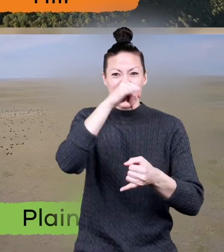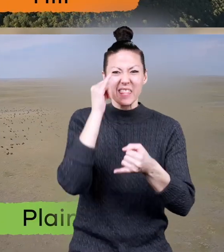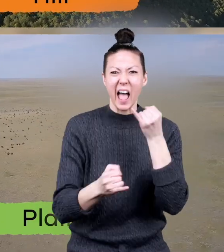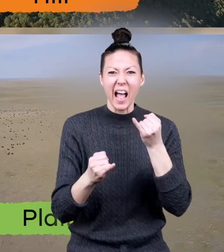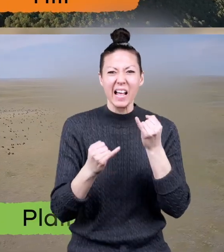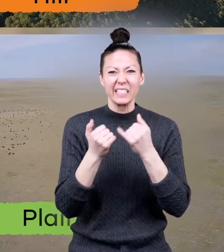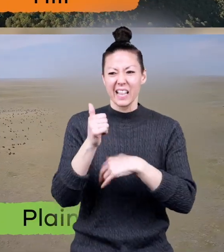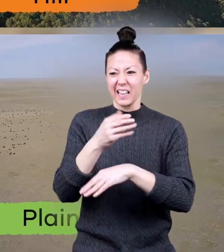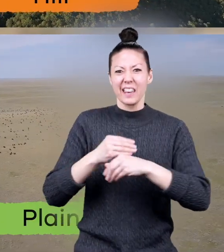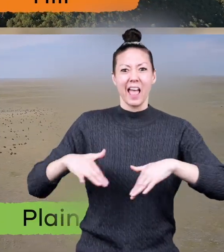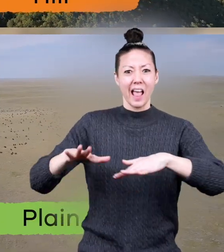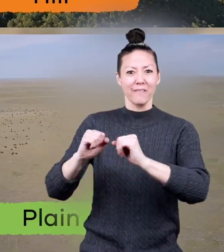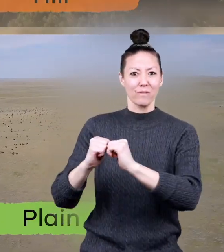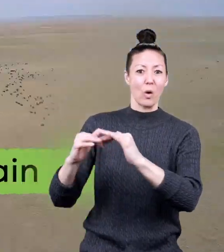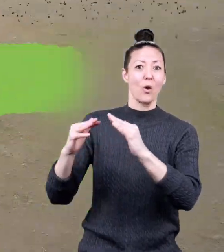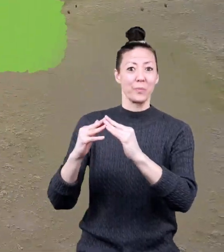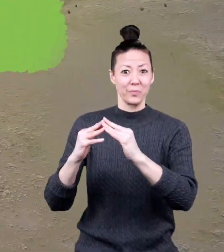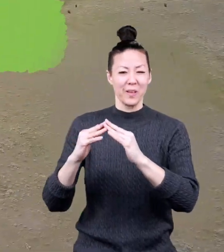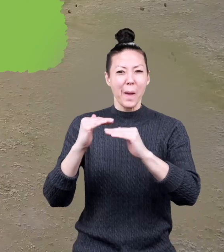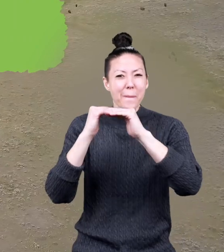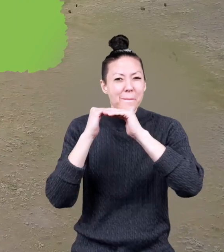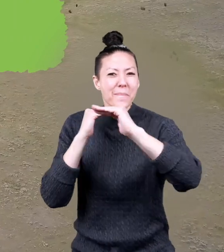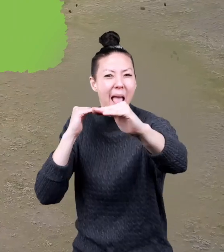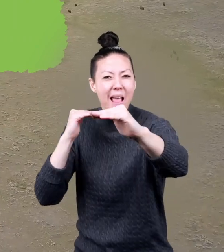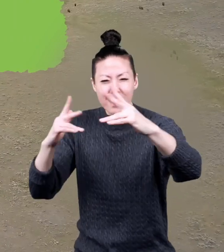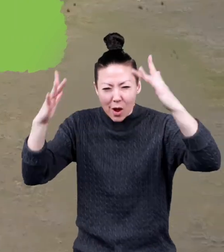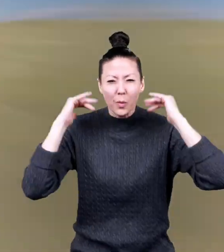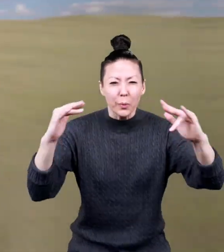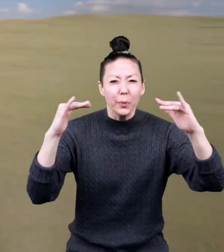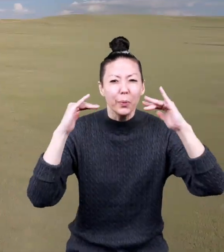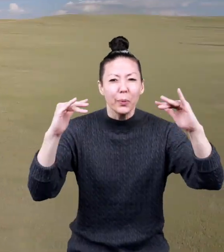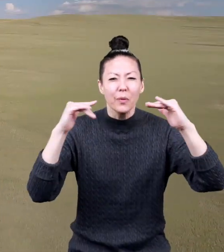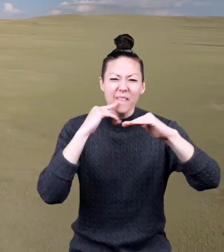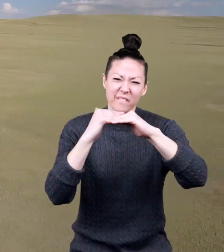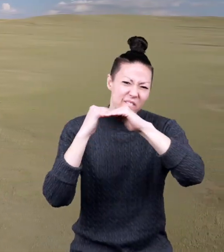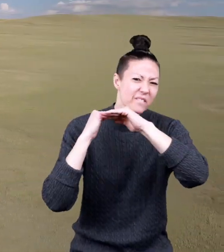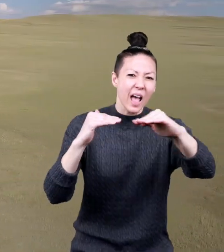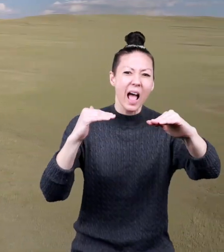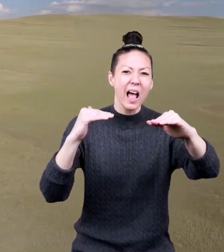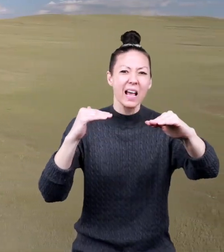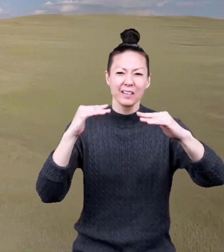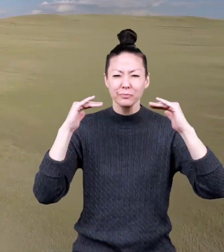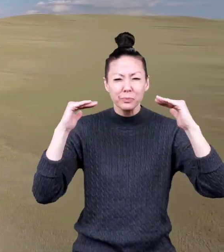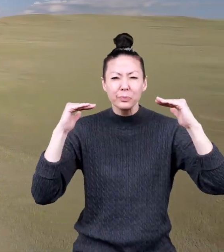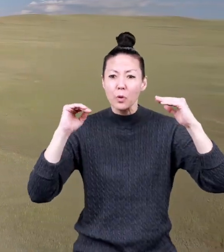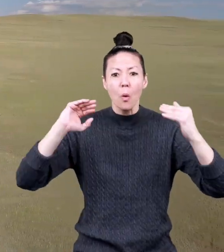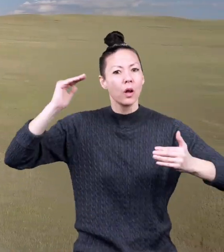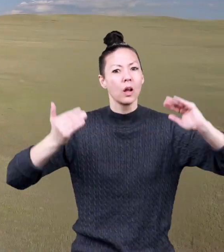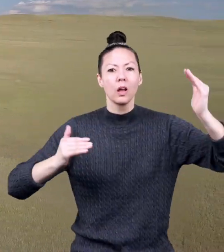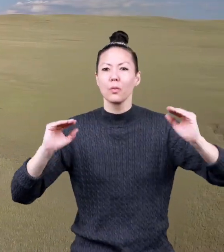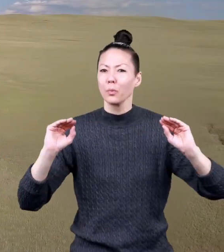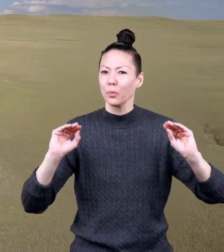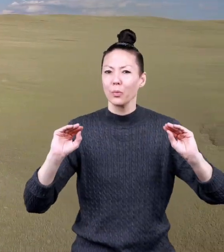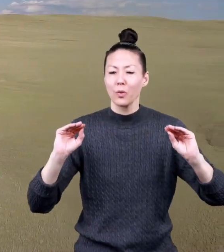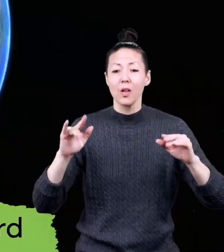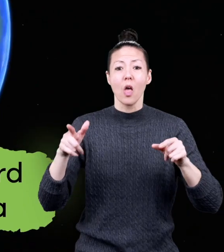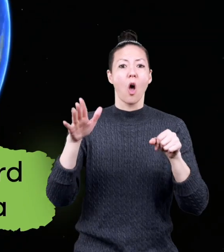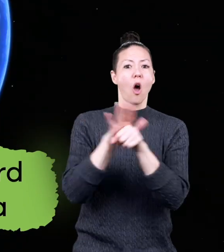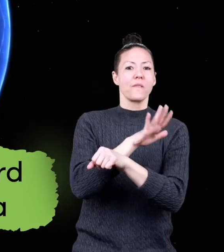last landform? Planes. Planes are the flat areas on the planet's surface. Planes